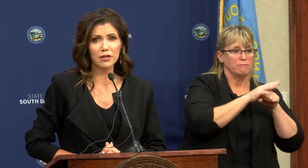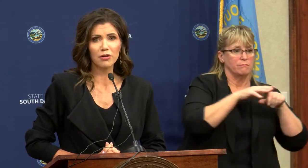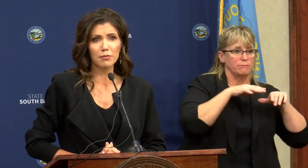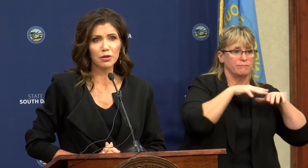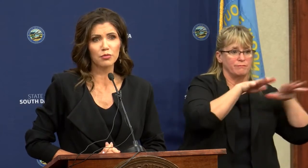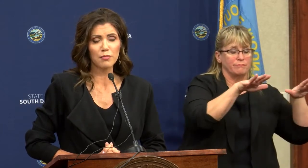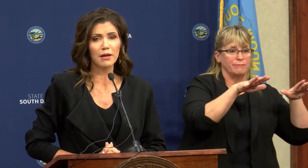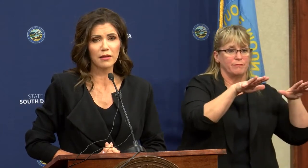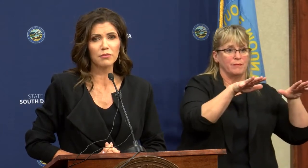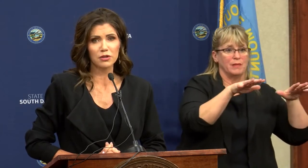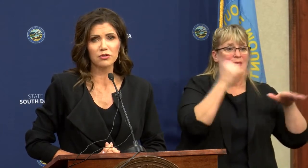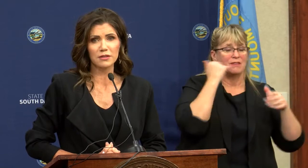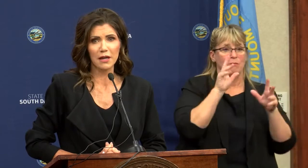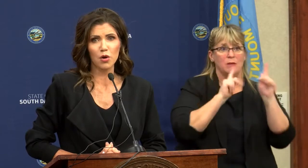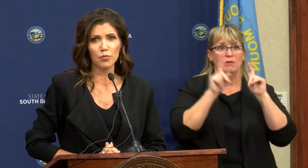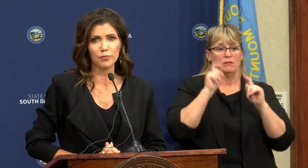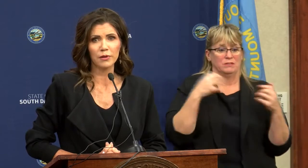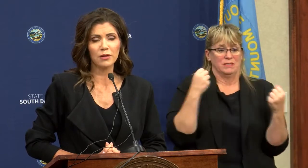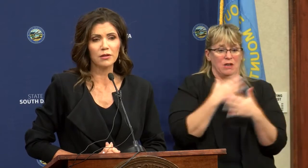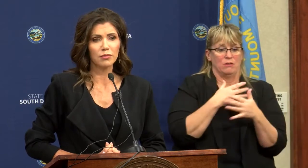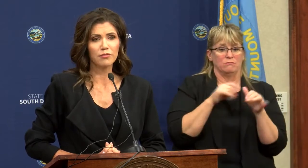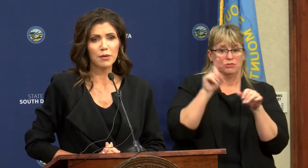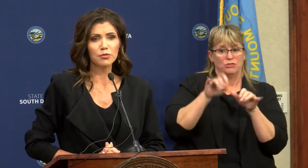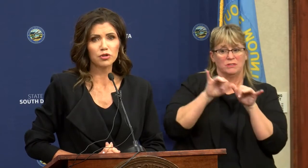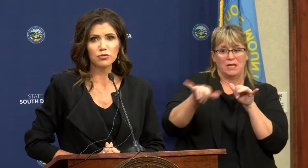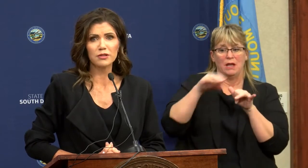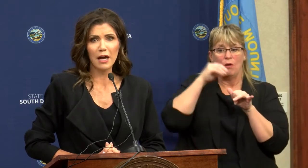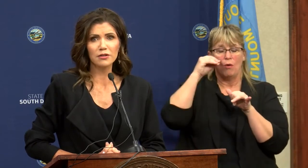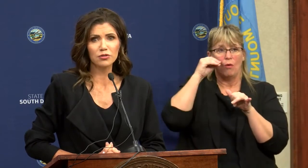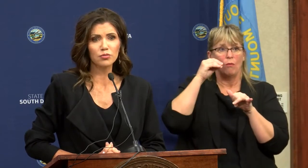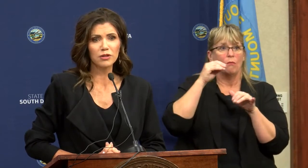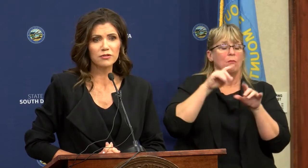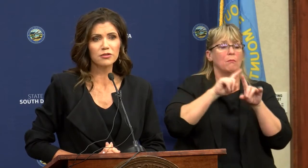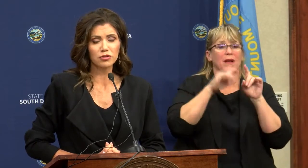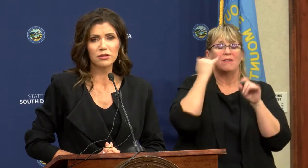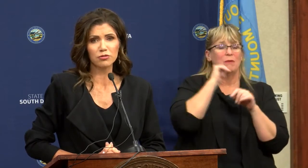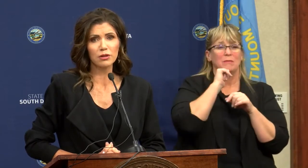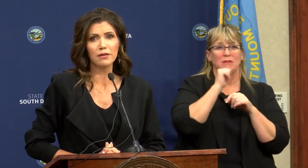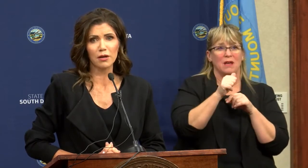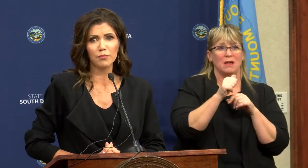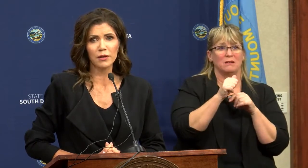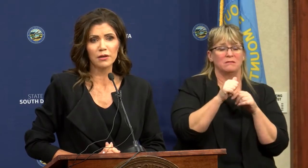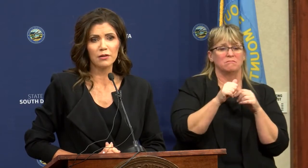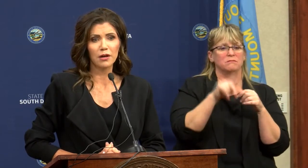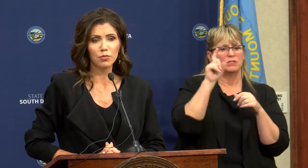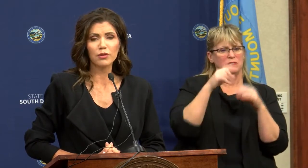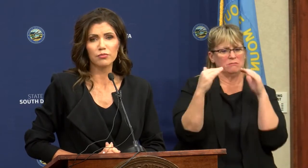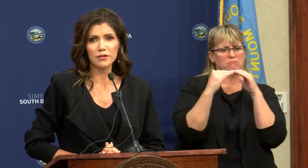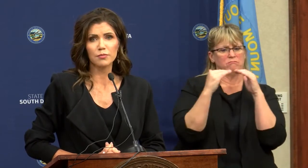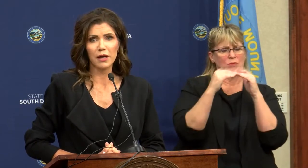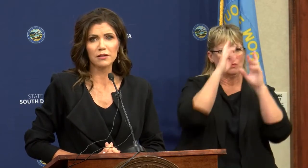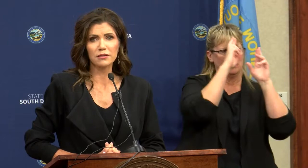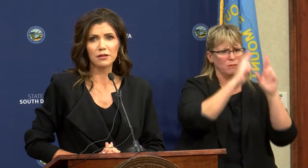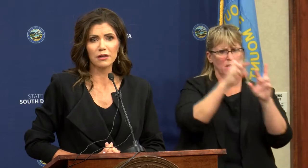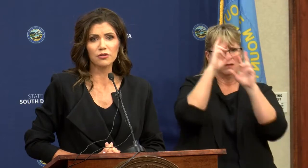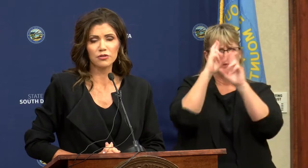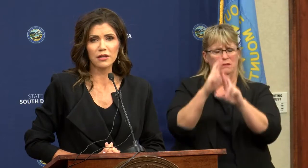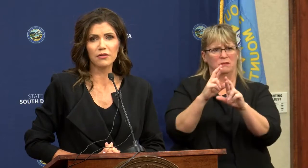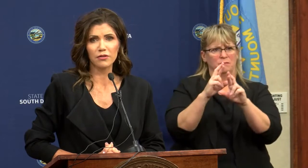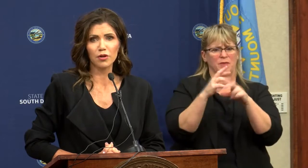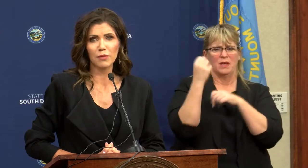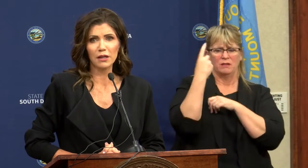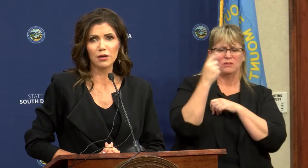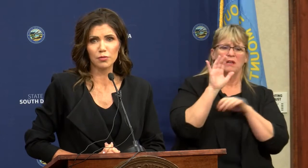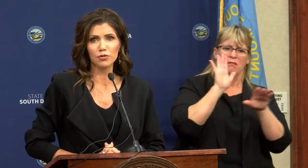people are scared, I'm going to remind them they should stay home. But if people choose not to, we still should treat them with respect and